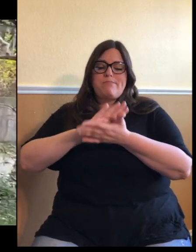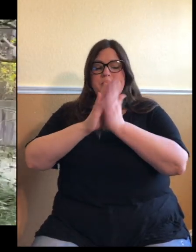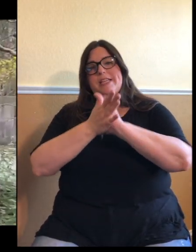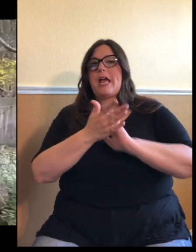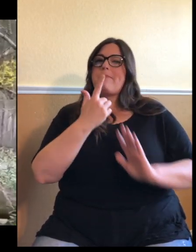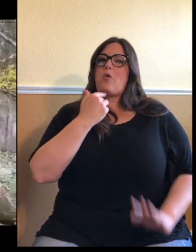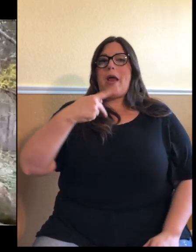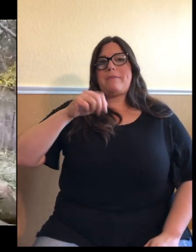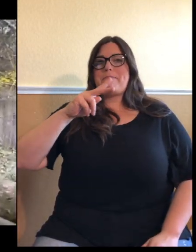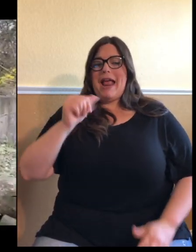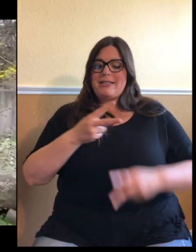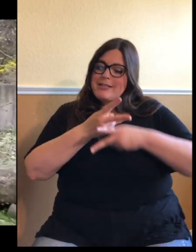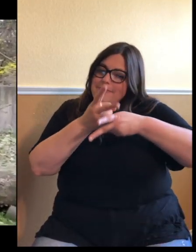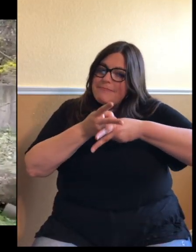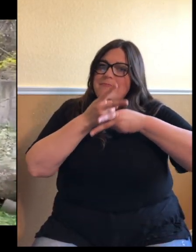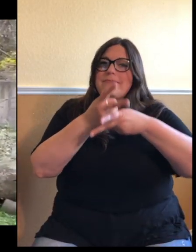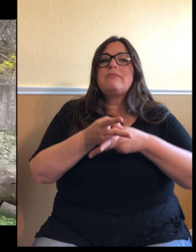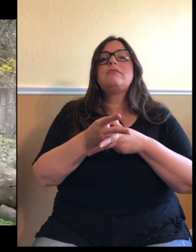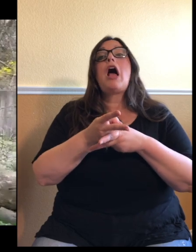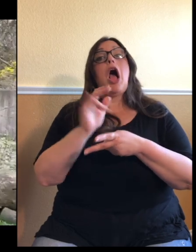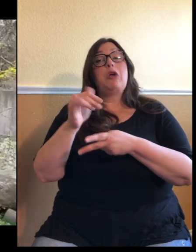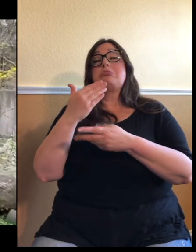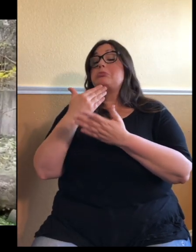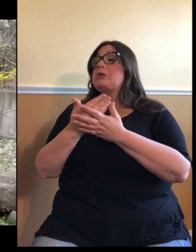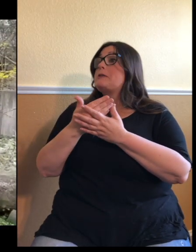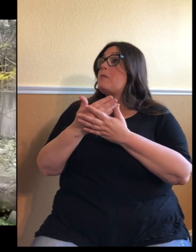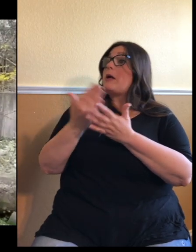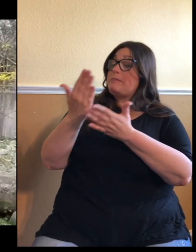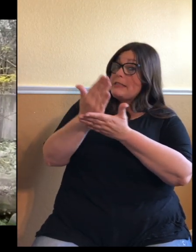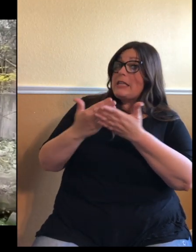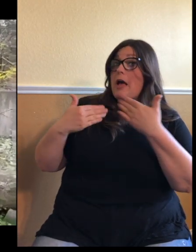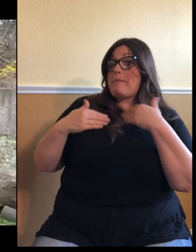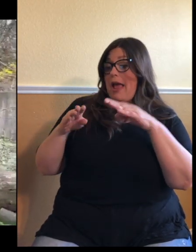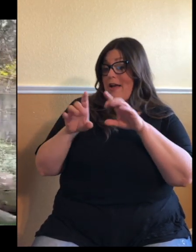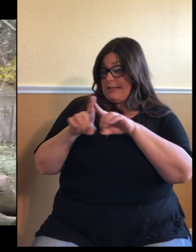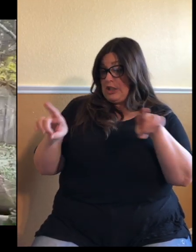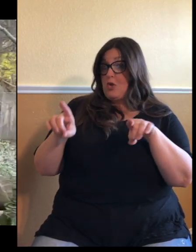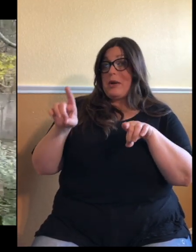What kind of schooling? Some people have biology degrees. I have a zoology degree.